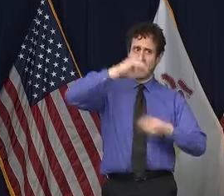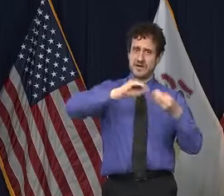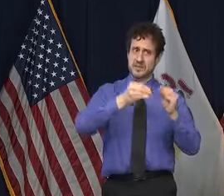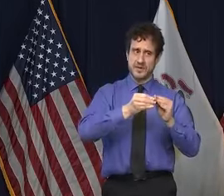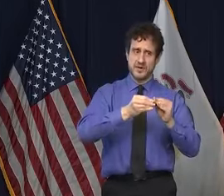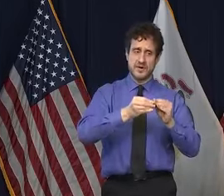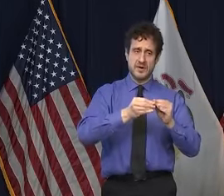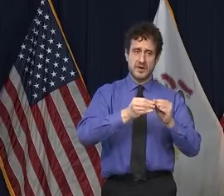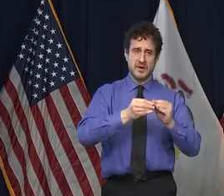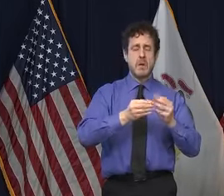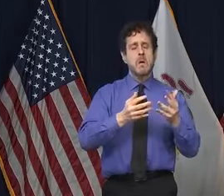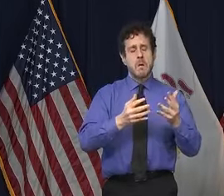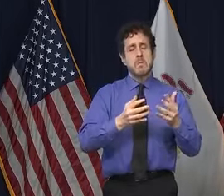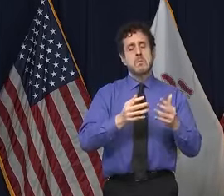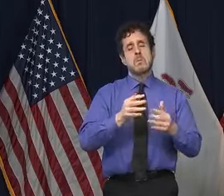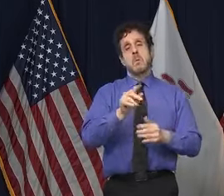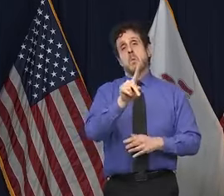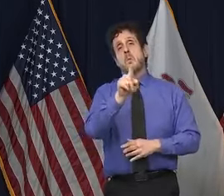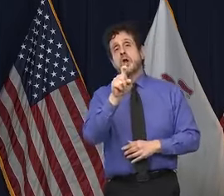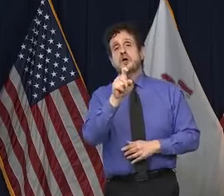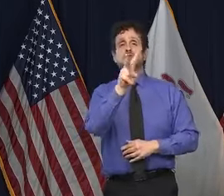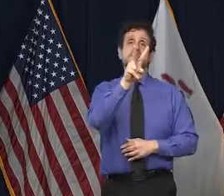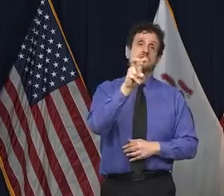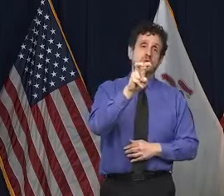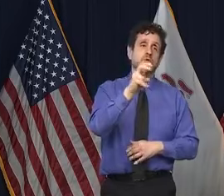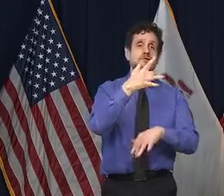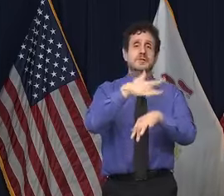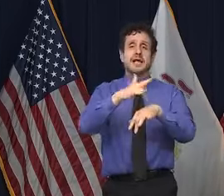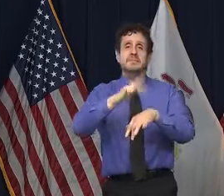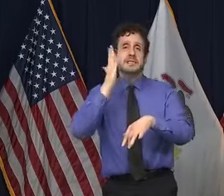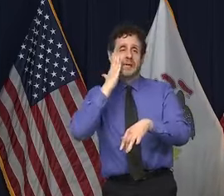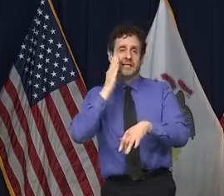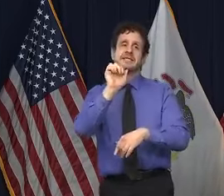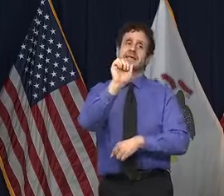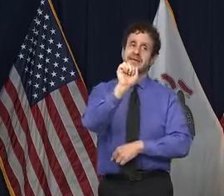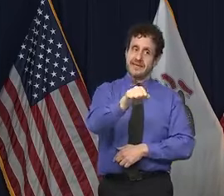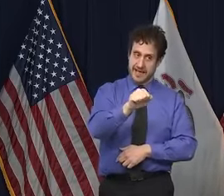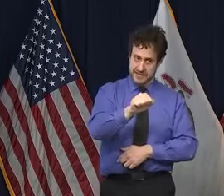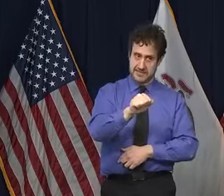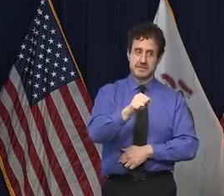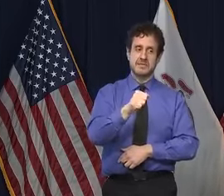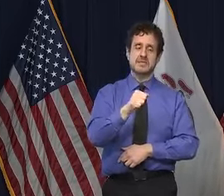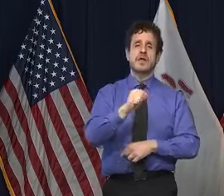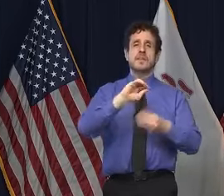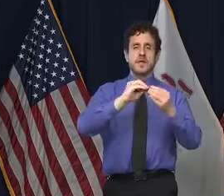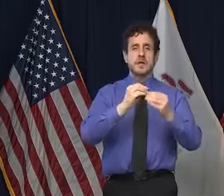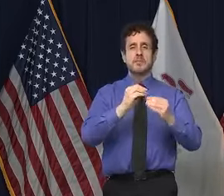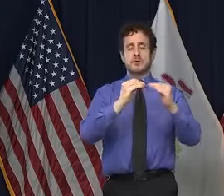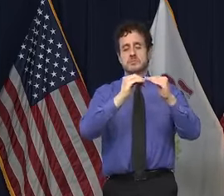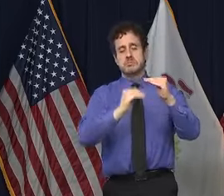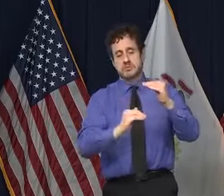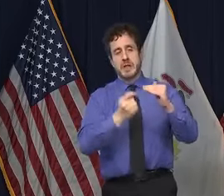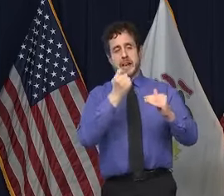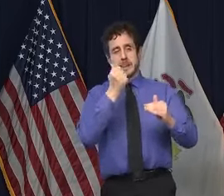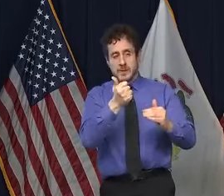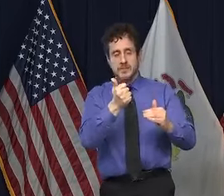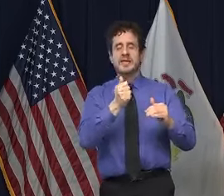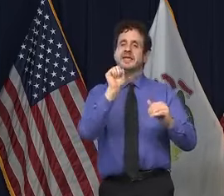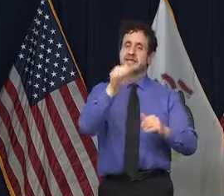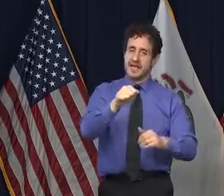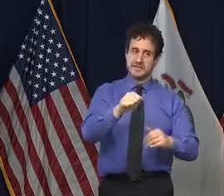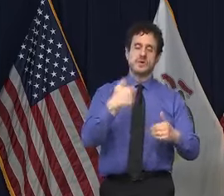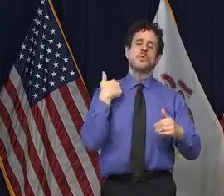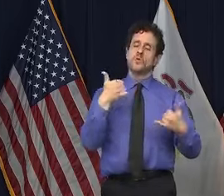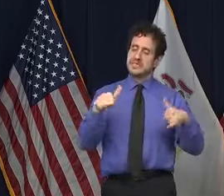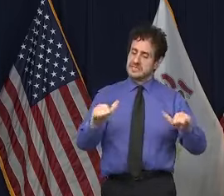have we come off by a couple of hundred beds? Yes. Or, you know, we were able to staff still